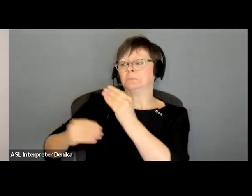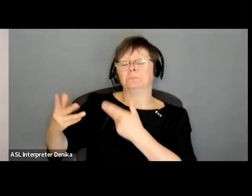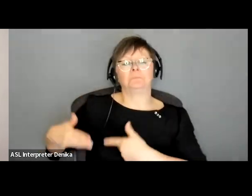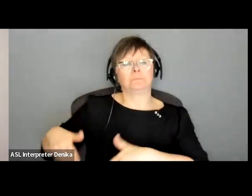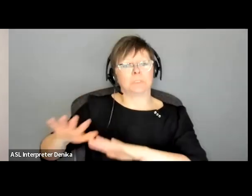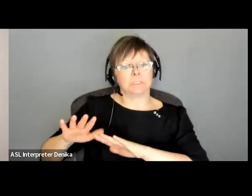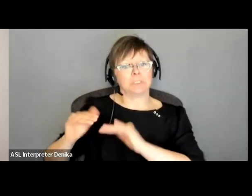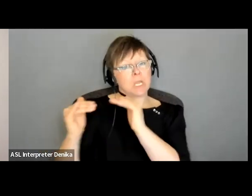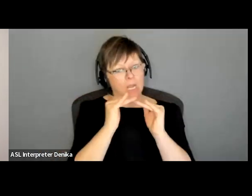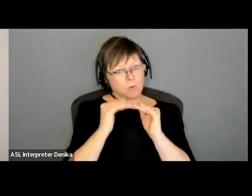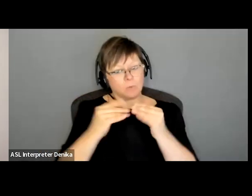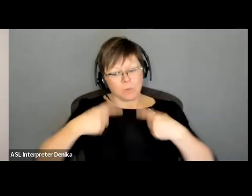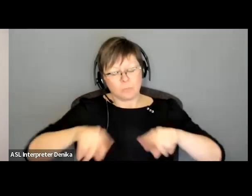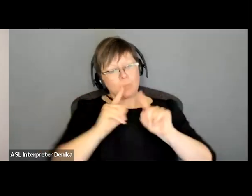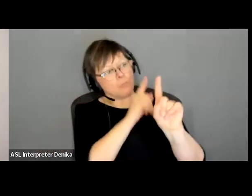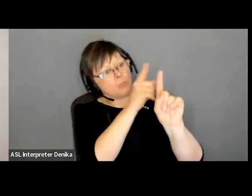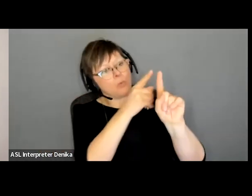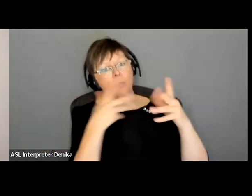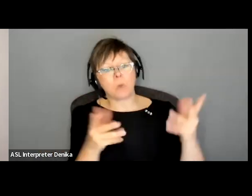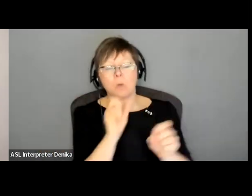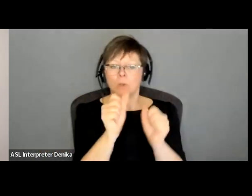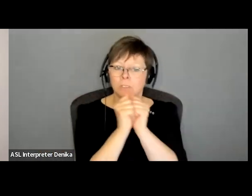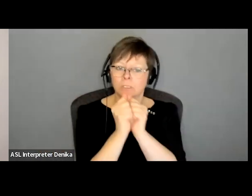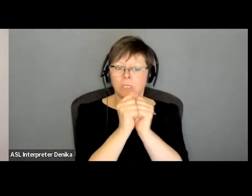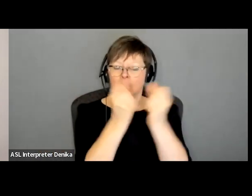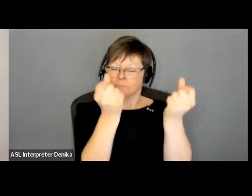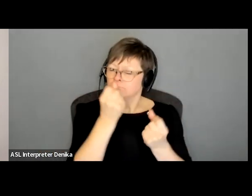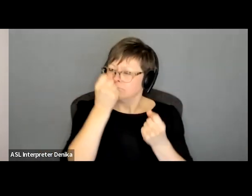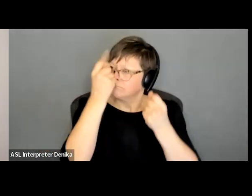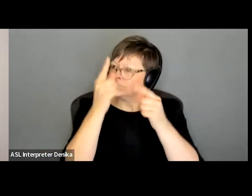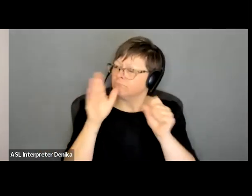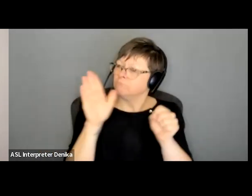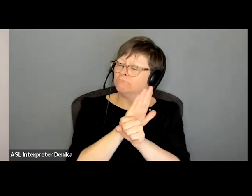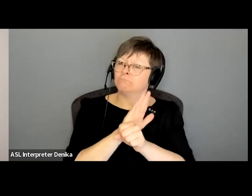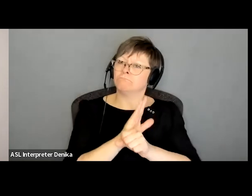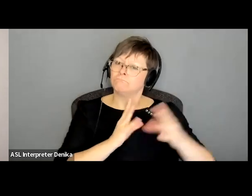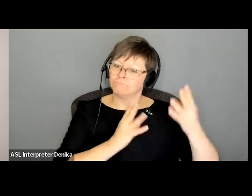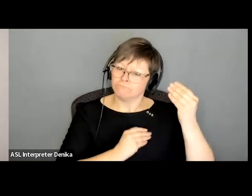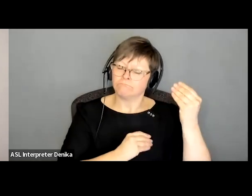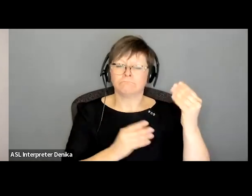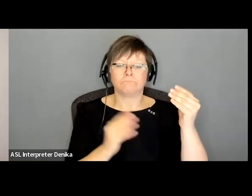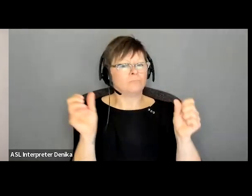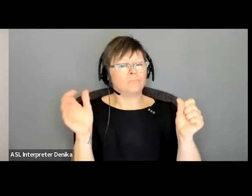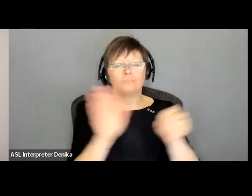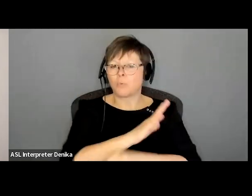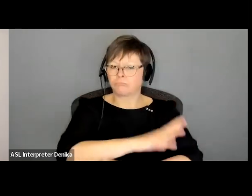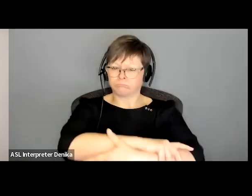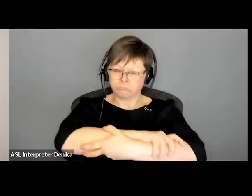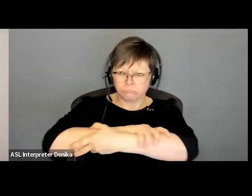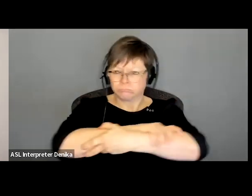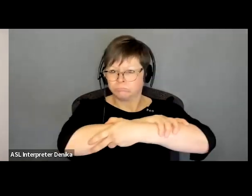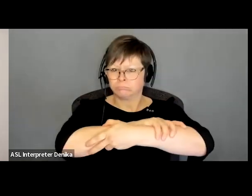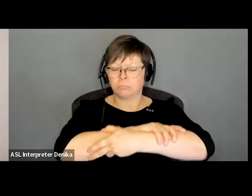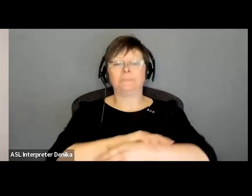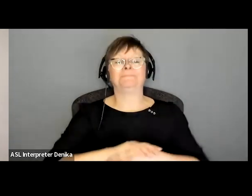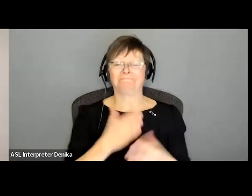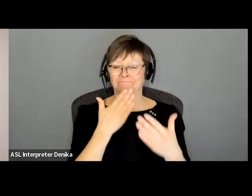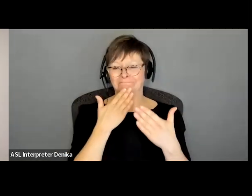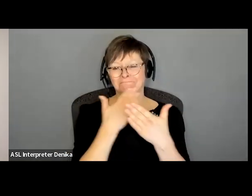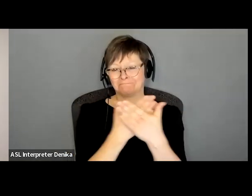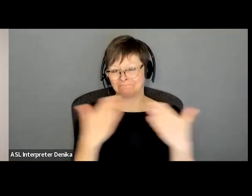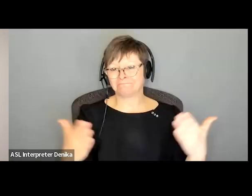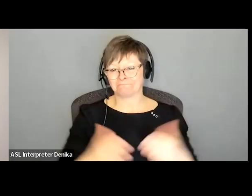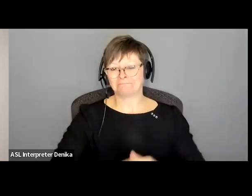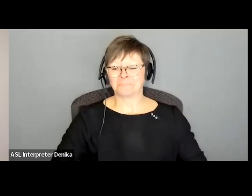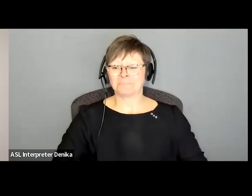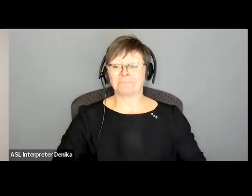toward understanding and actionable practices of reconciliation thank you all right